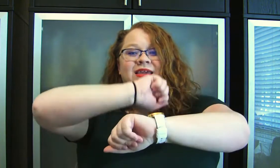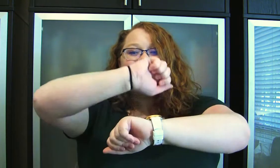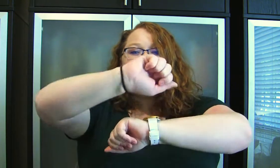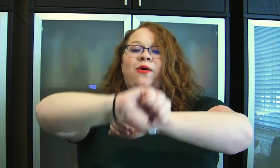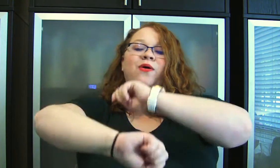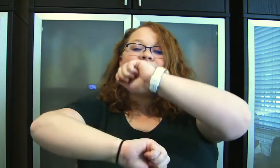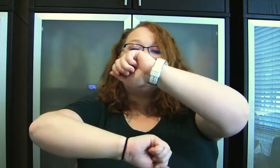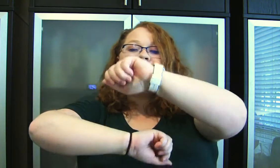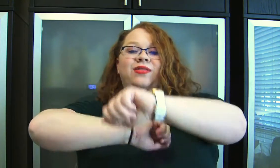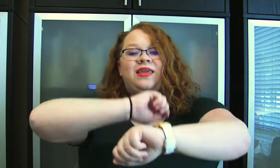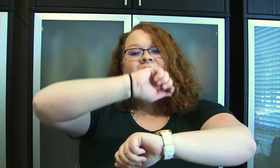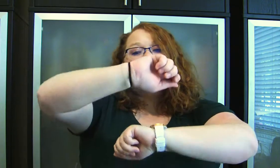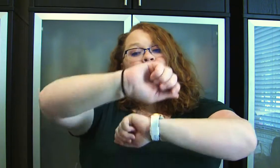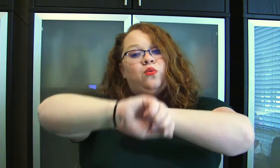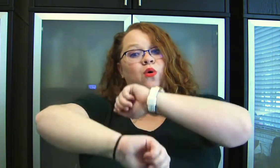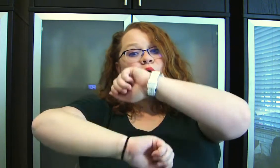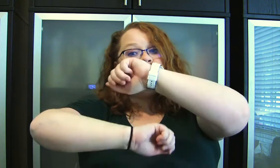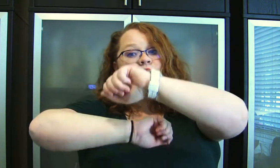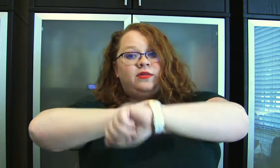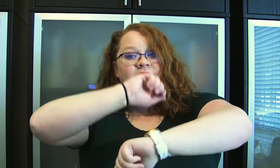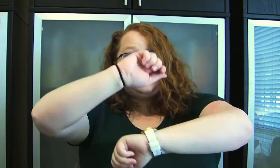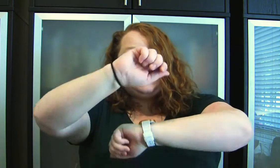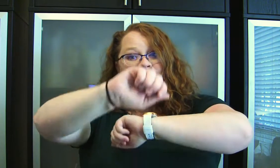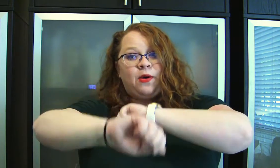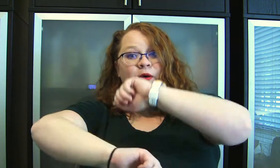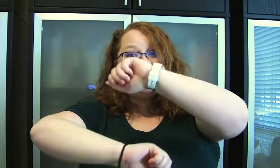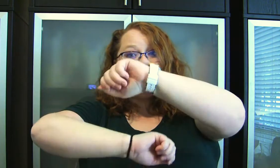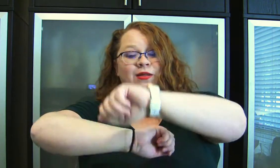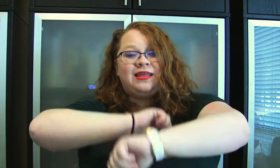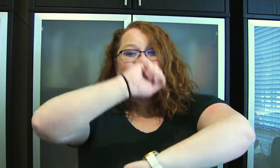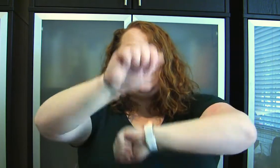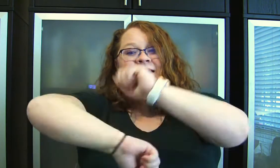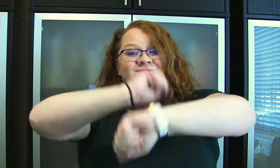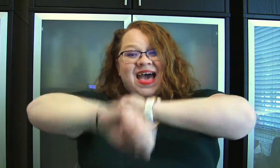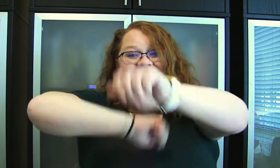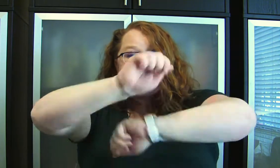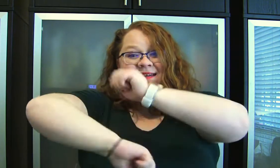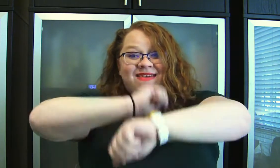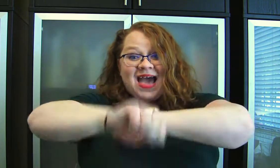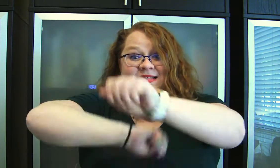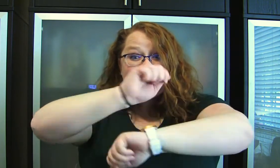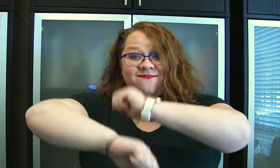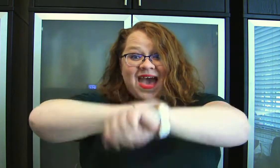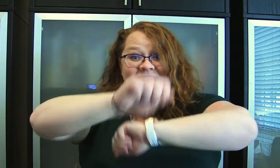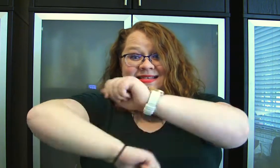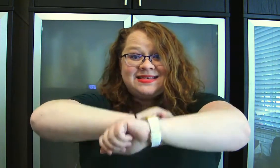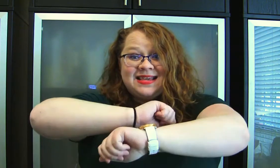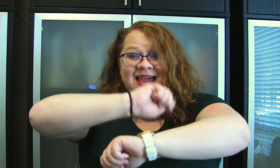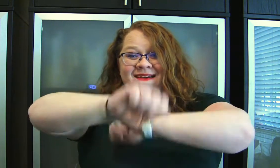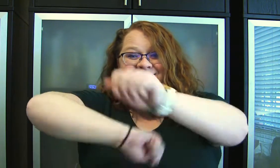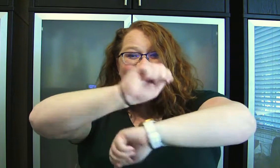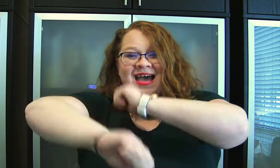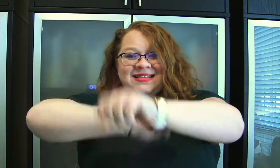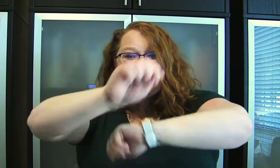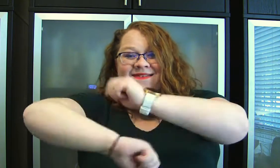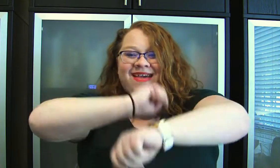poly, rolly poly Fast, fast, fast, fast, fast,